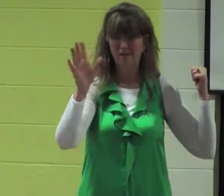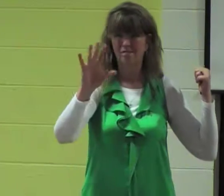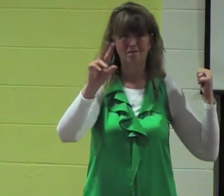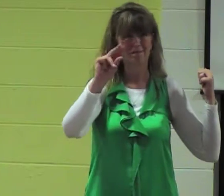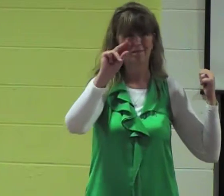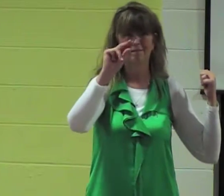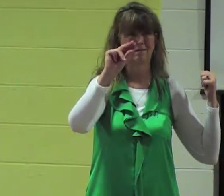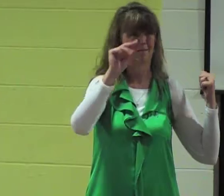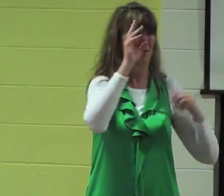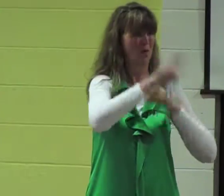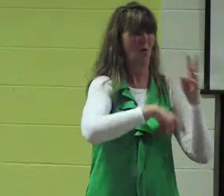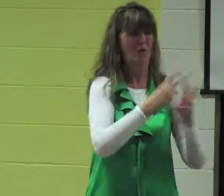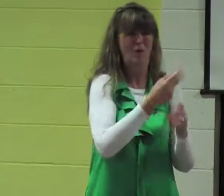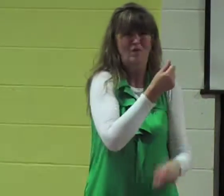but Paul says no